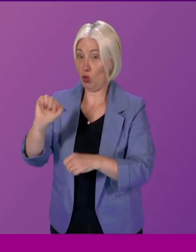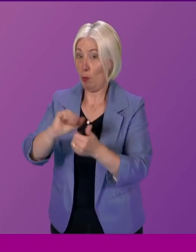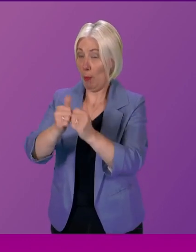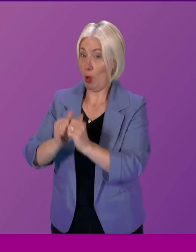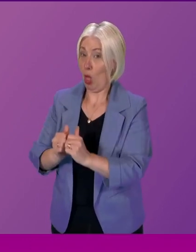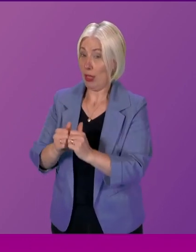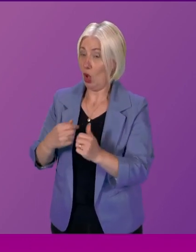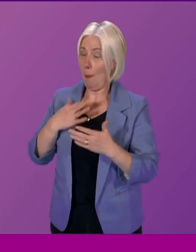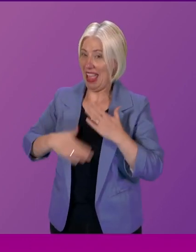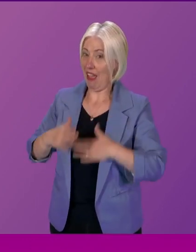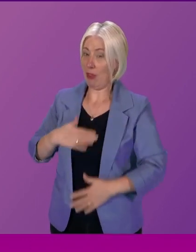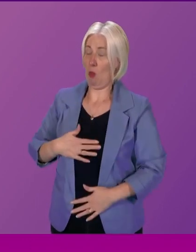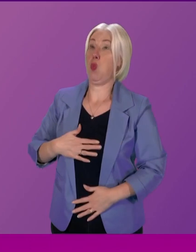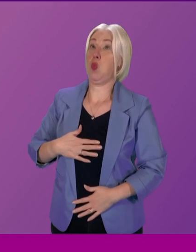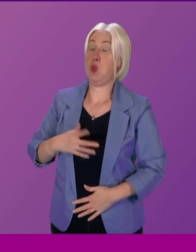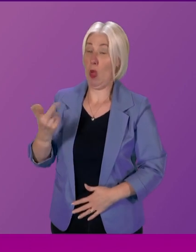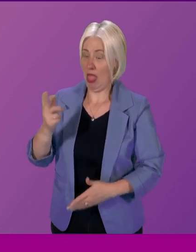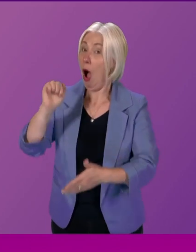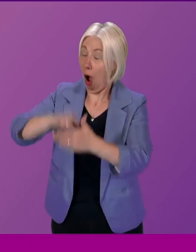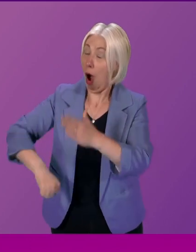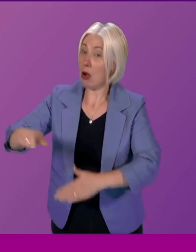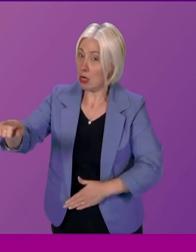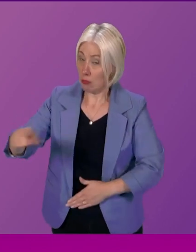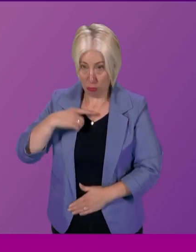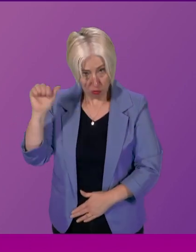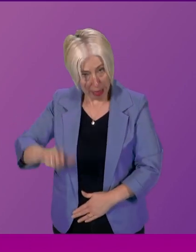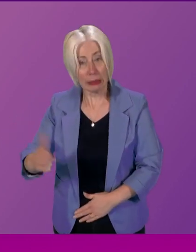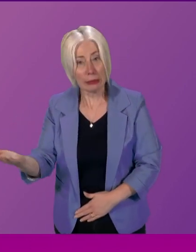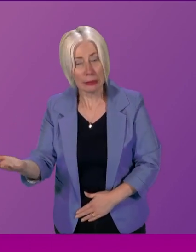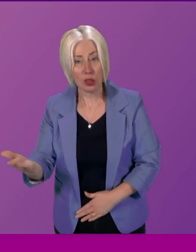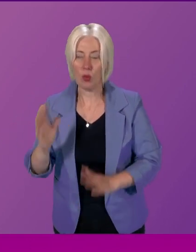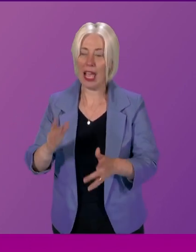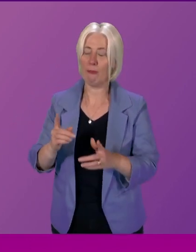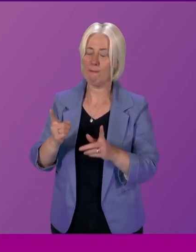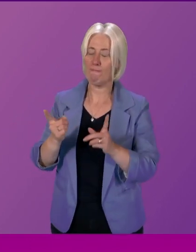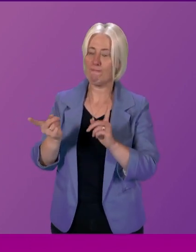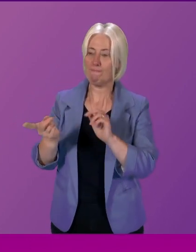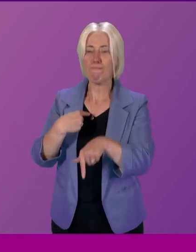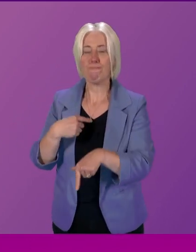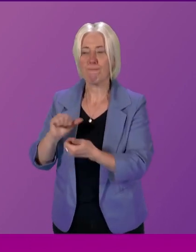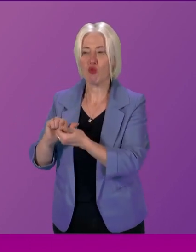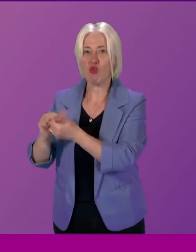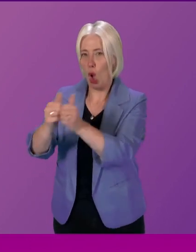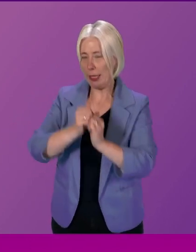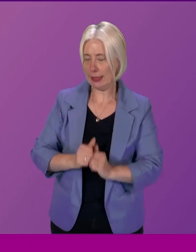than perhaps anyone else would be and I think it's right that we answer to our peers some of the other issues I picked up very briefly if I may